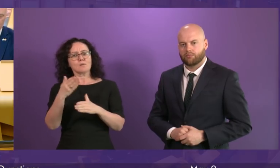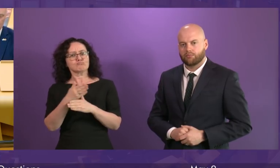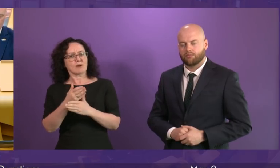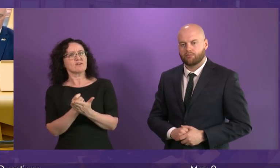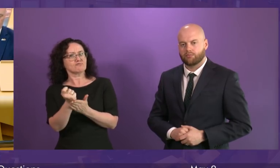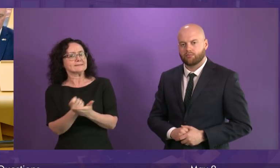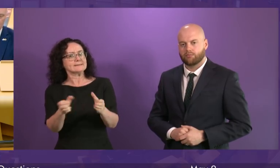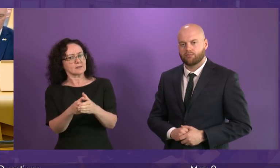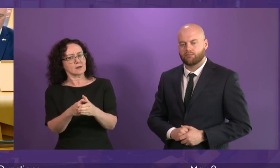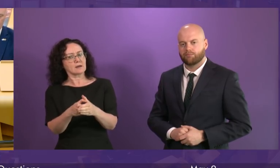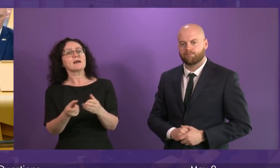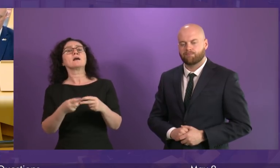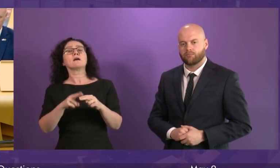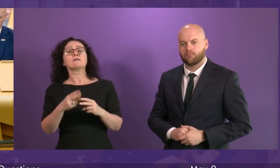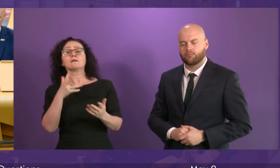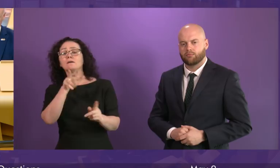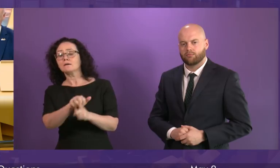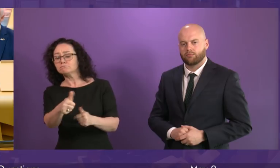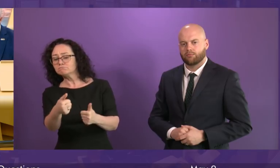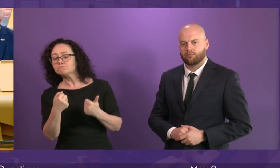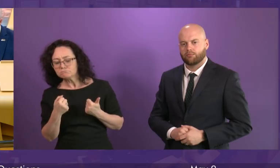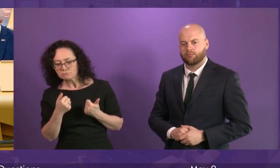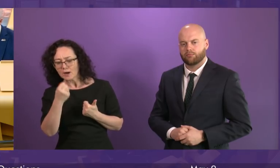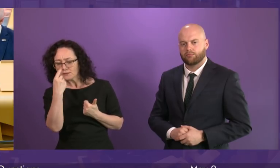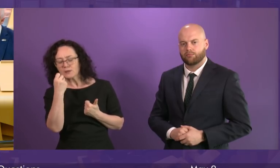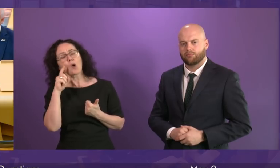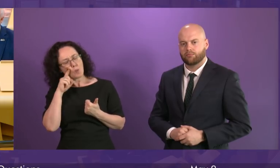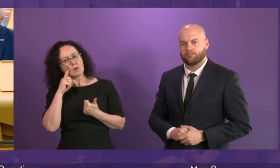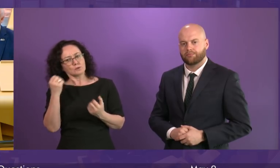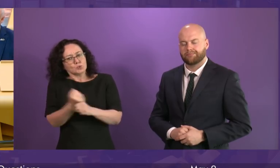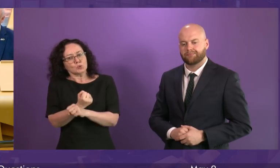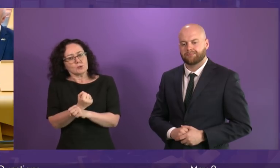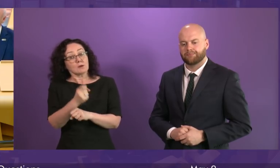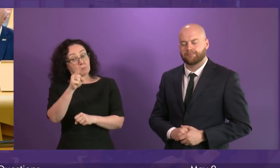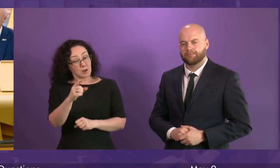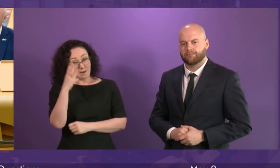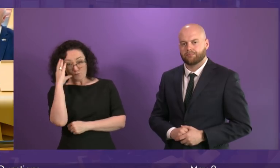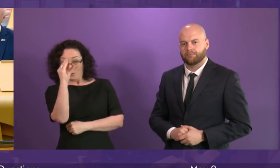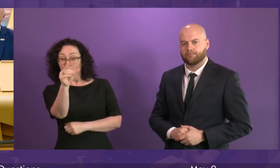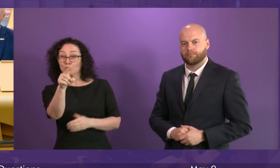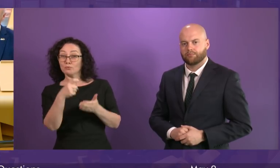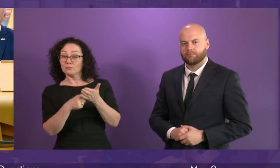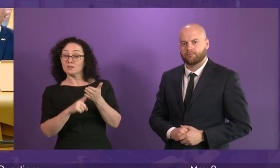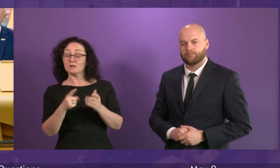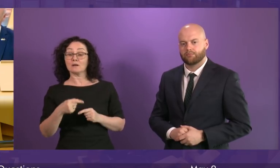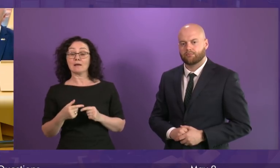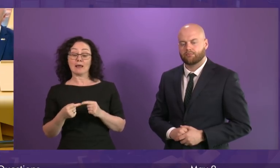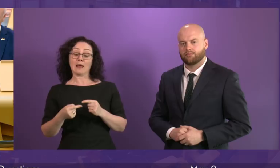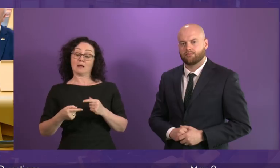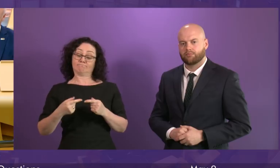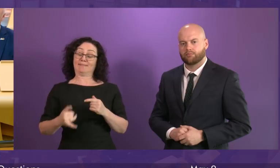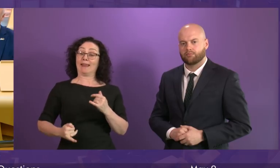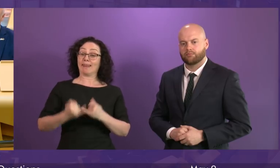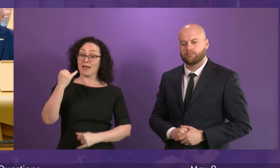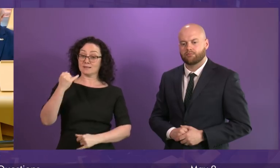taking that further action. But what we are also doing, which I have to point out, the last Labour administration in the early days of this